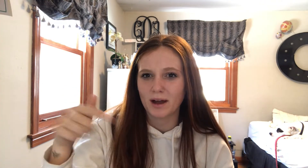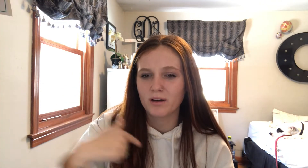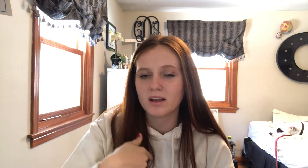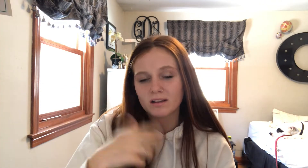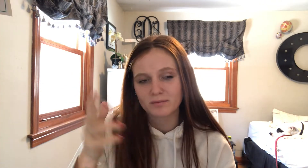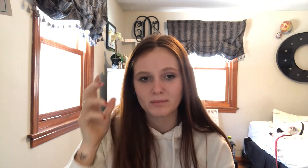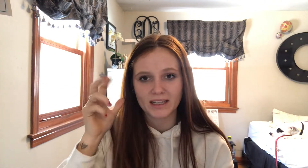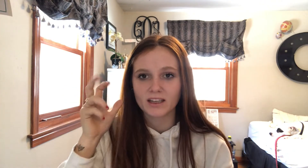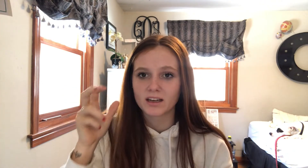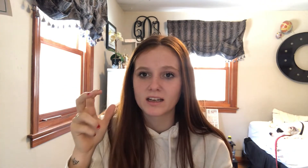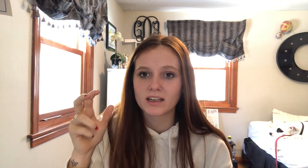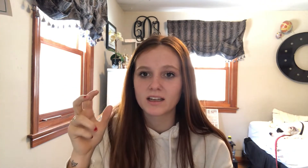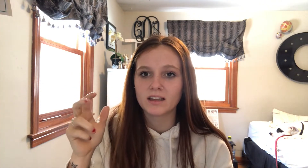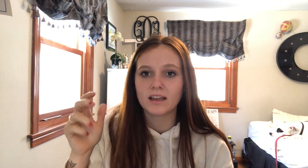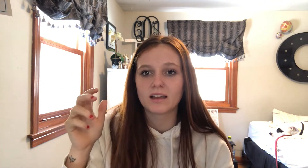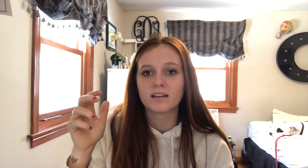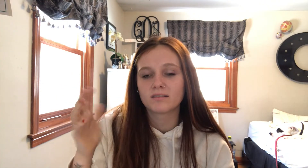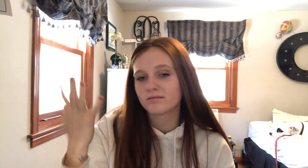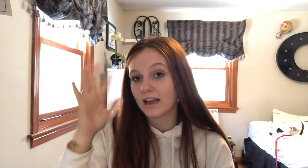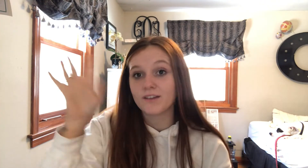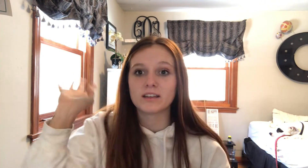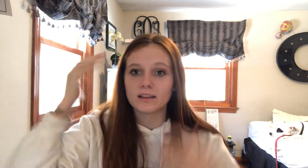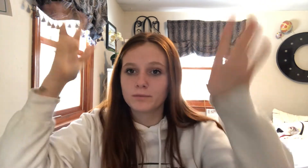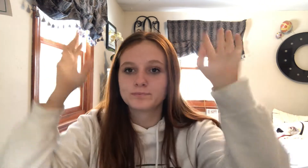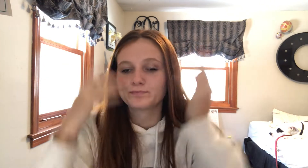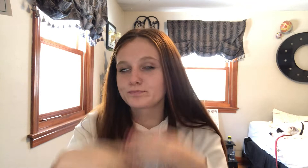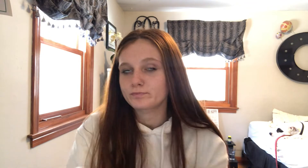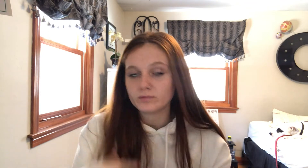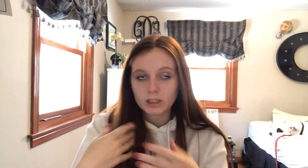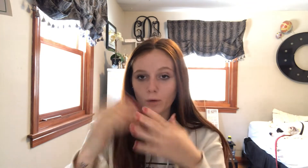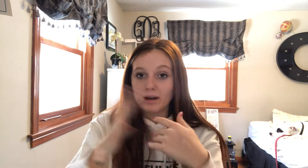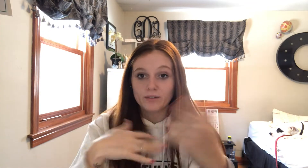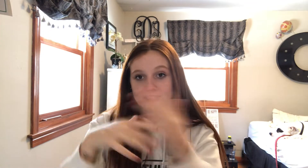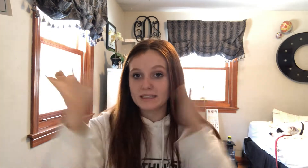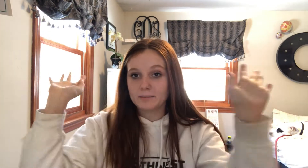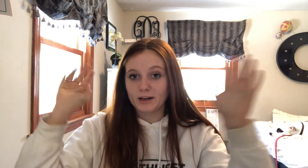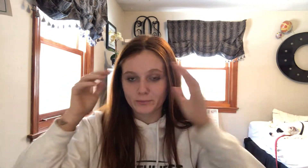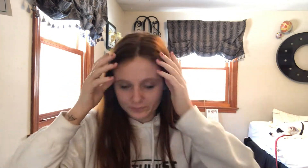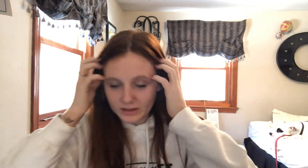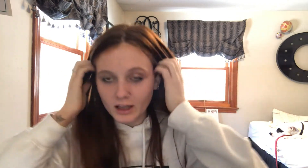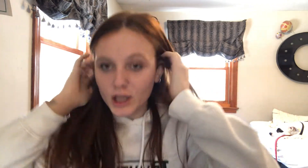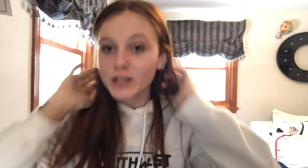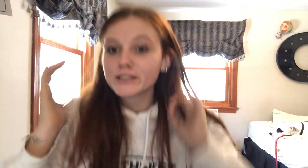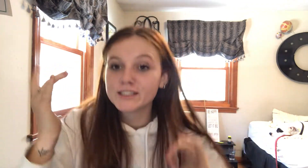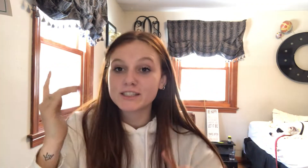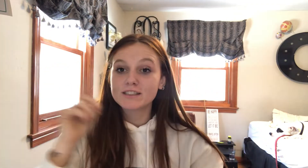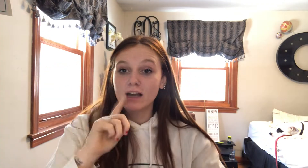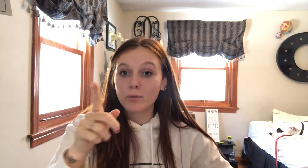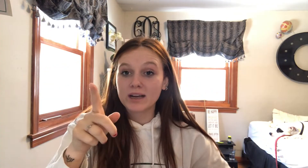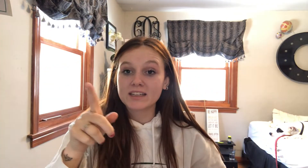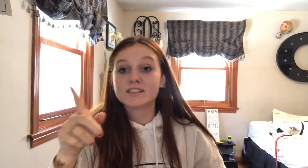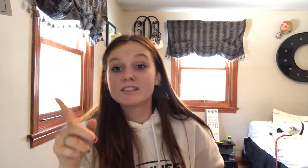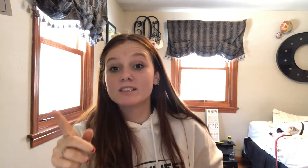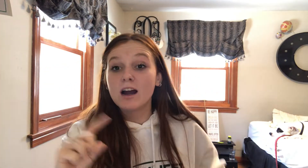my hearing and like everything. Whatever. It doesn't matter. So we're going to start